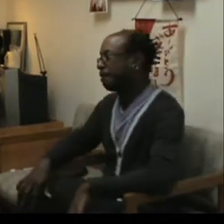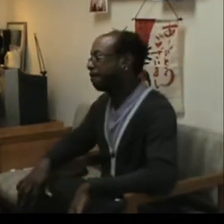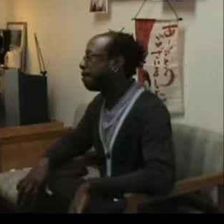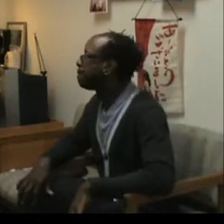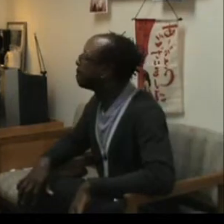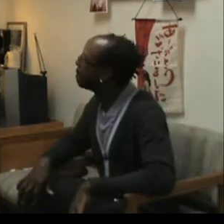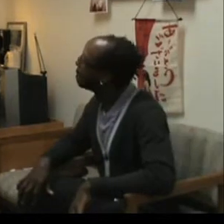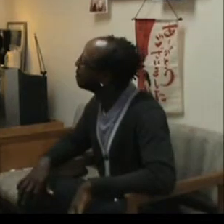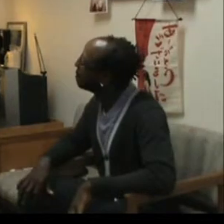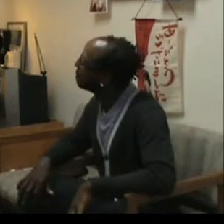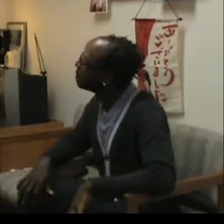By using signs.